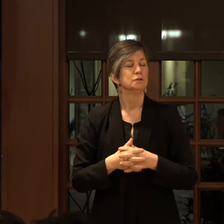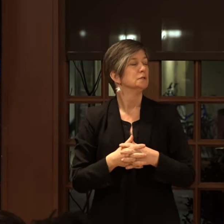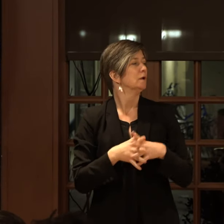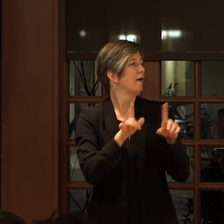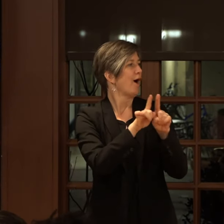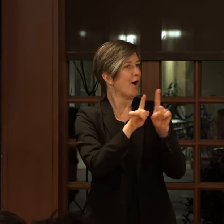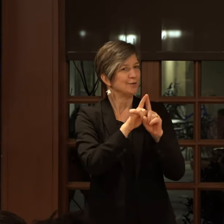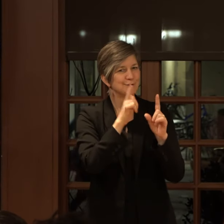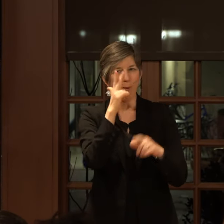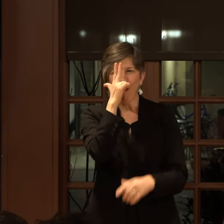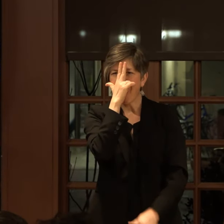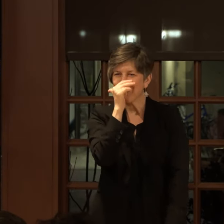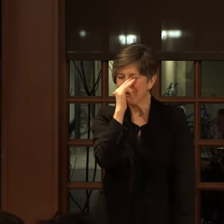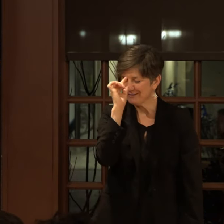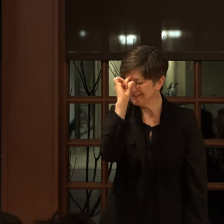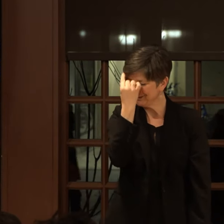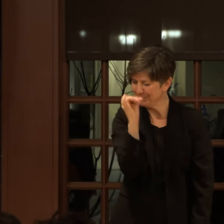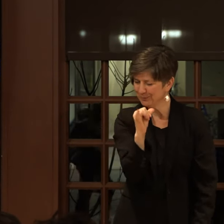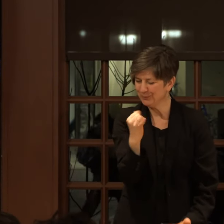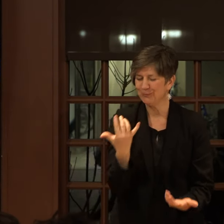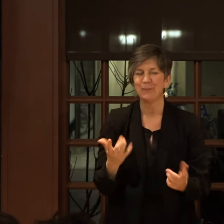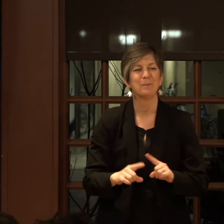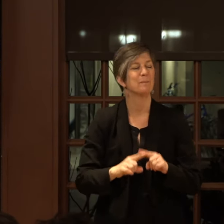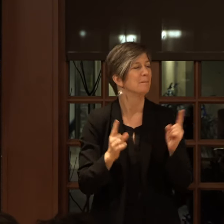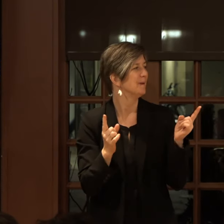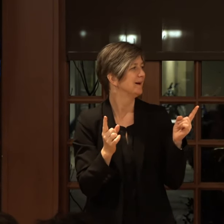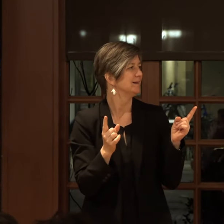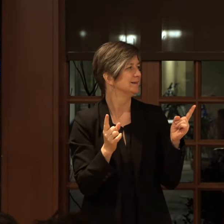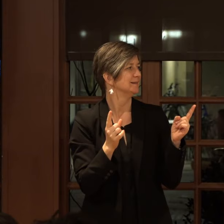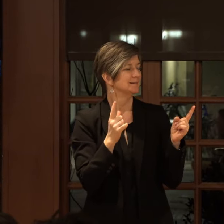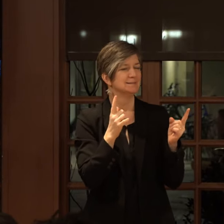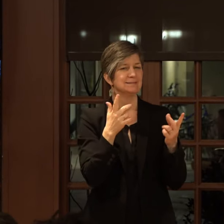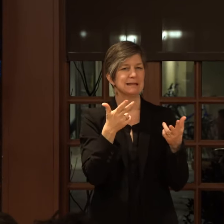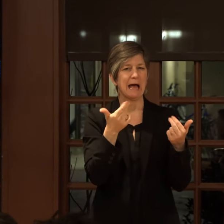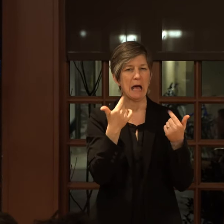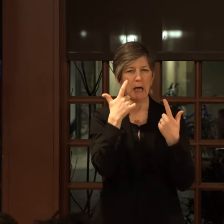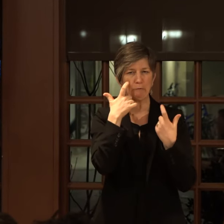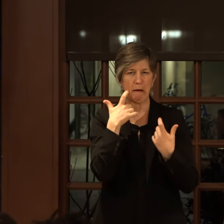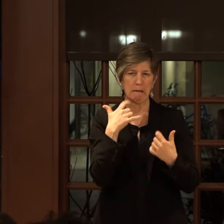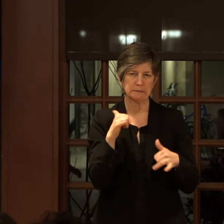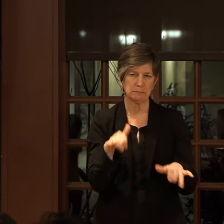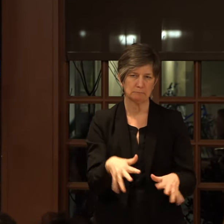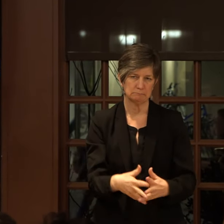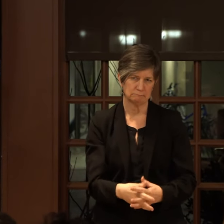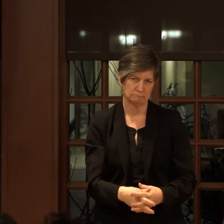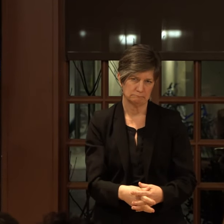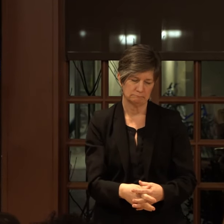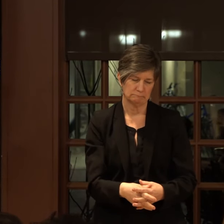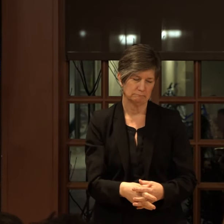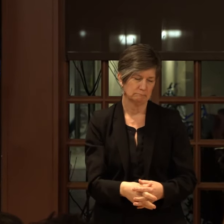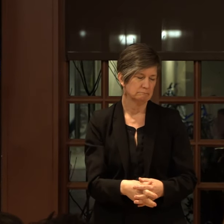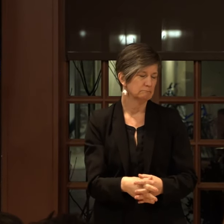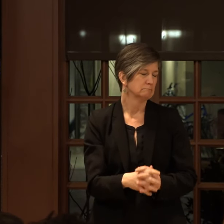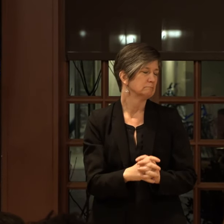is also hilarious and ignorant, but in like the ha-ha, we're crying kind of way.